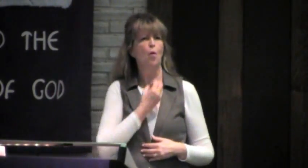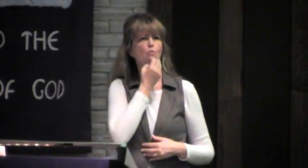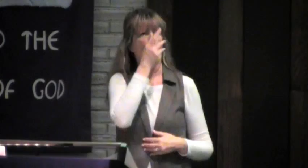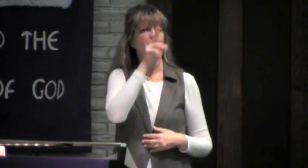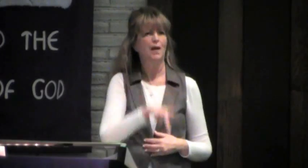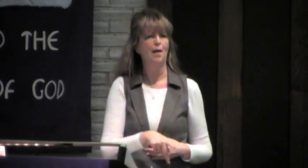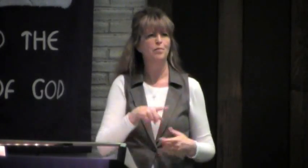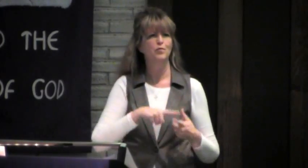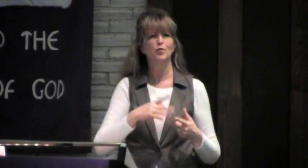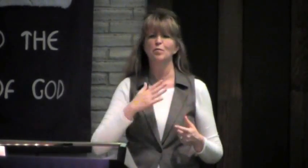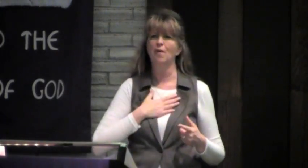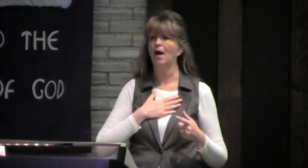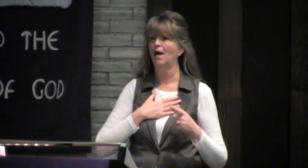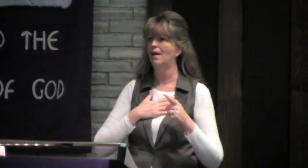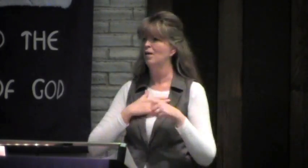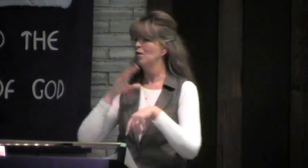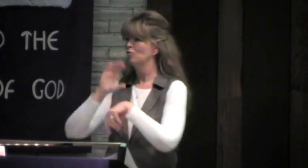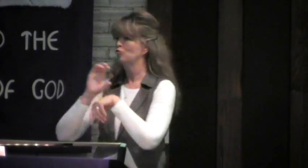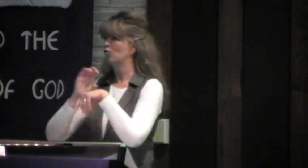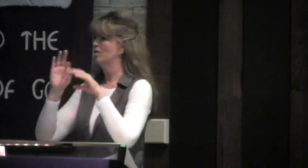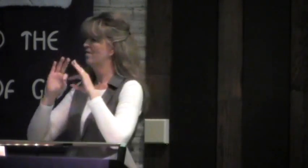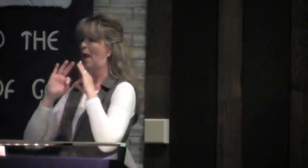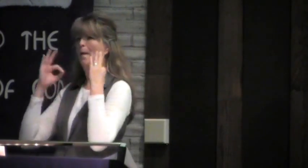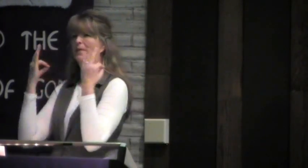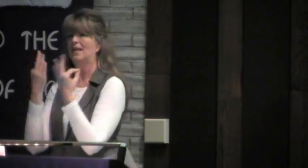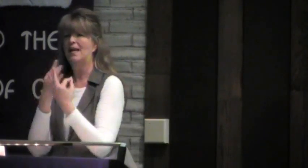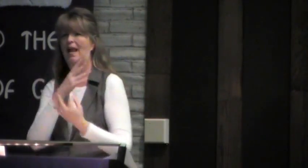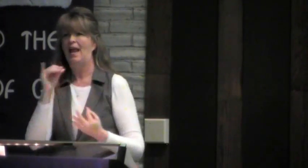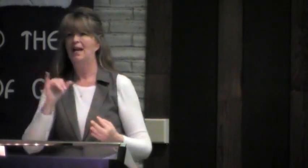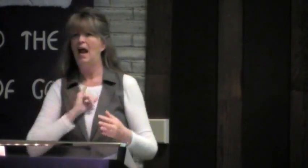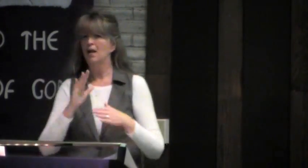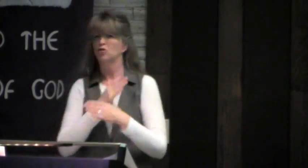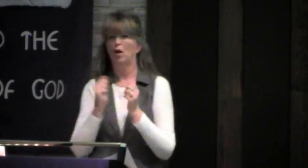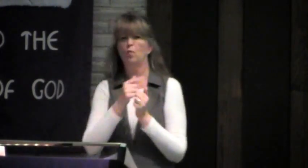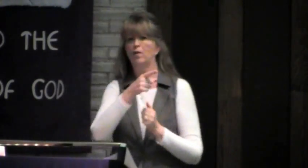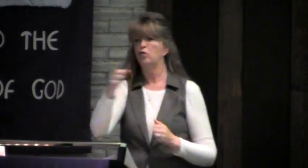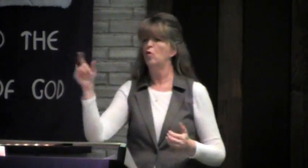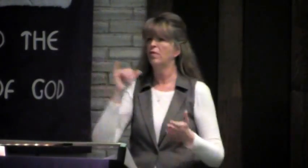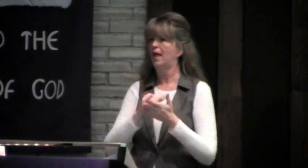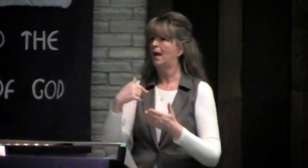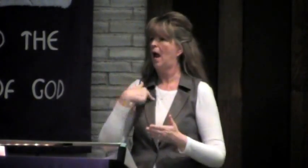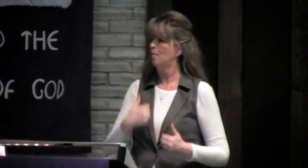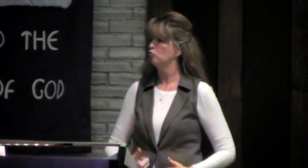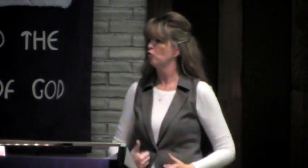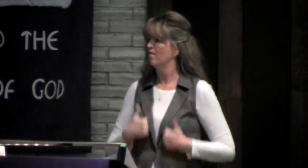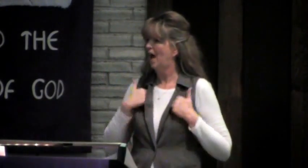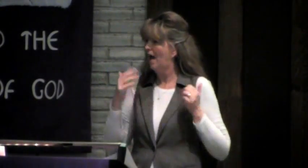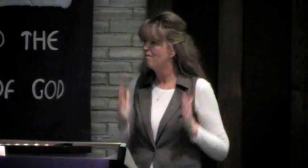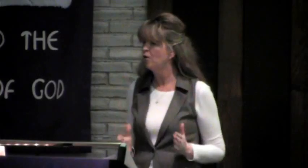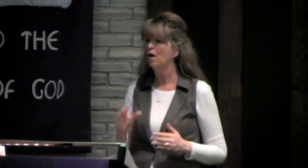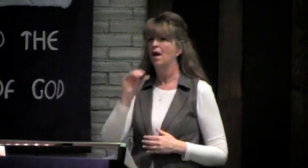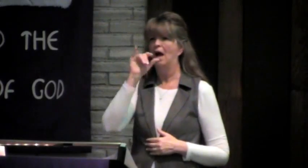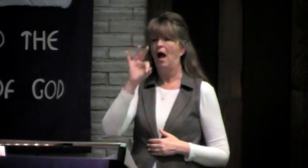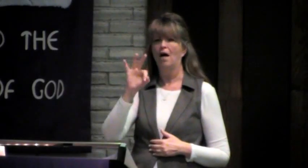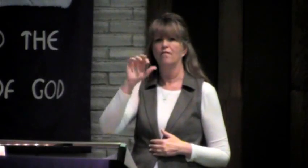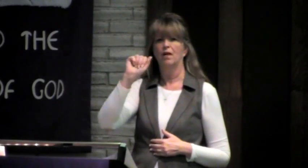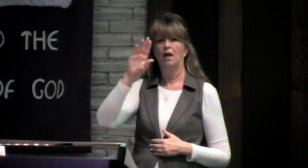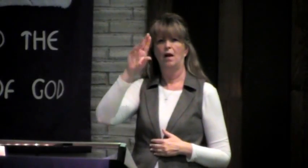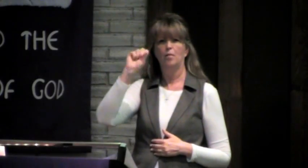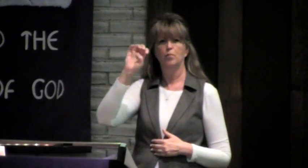couple of times, you know, when I'm trying to warm up with my church family, and I have shared with you, you know, that I am